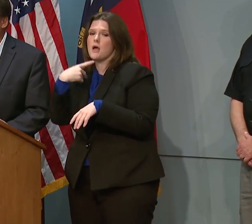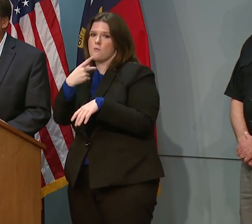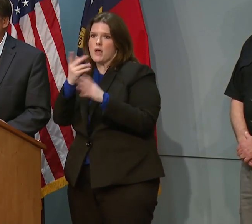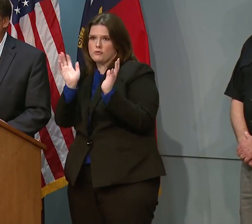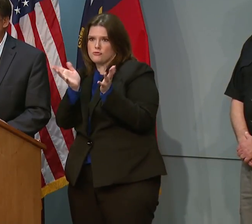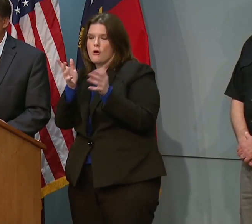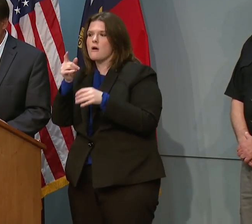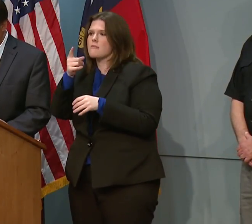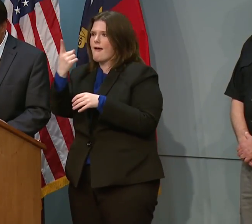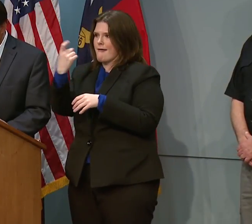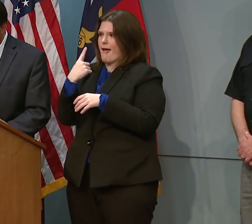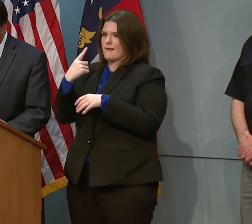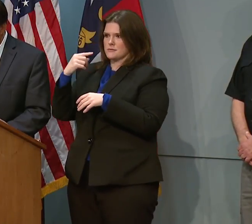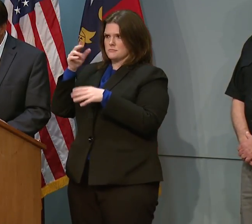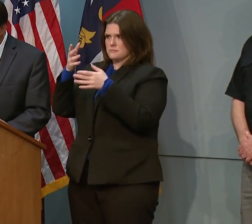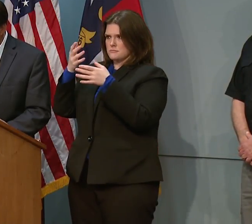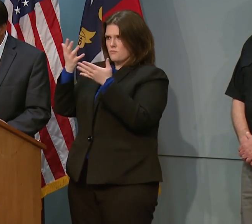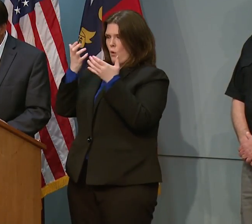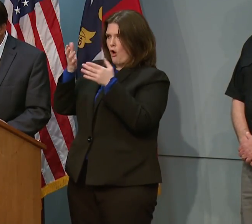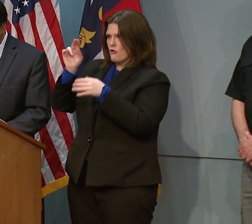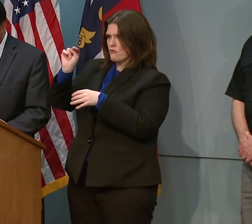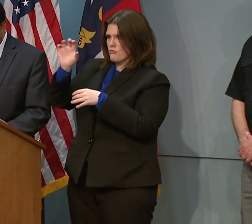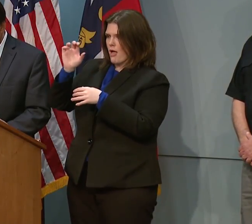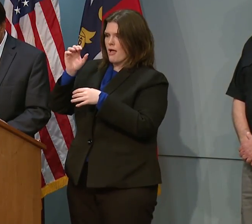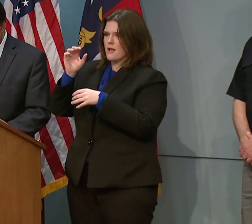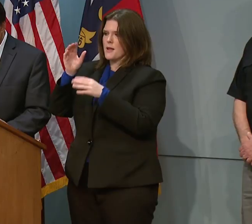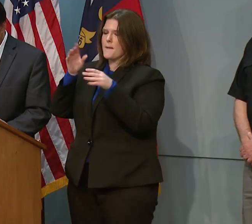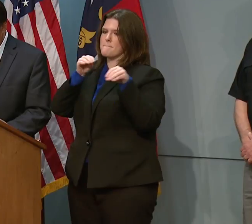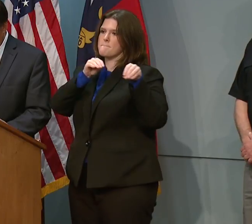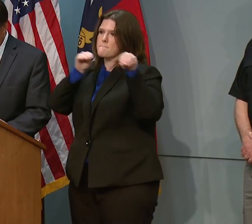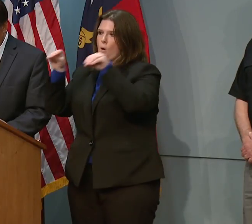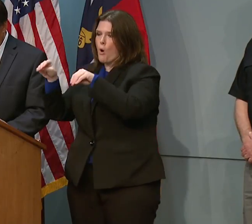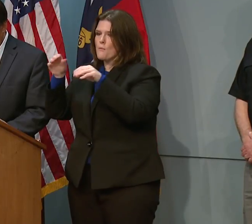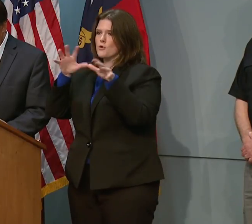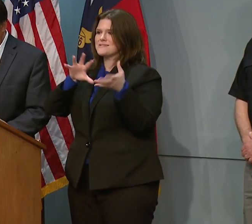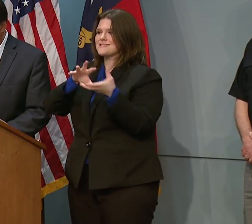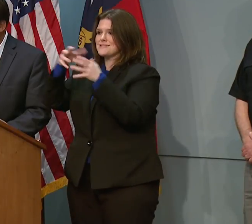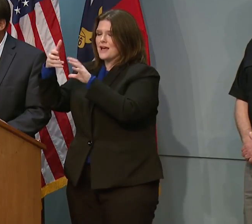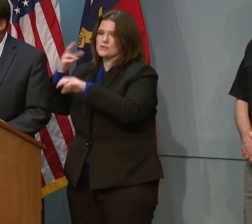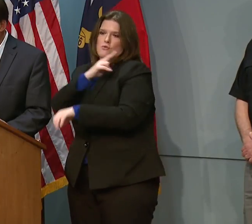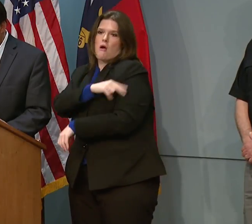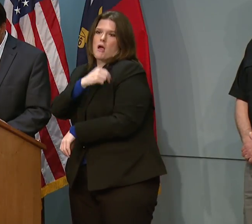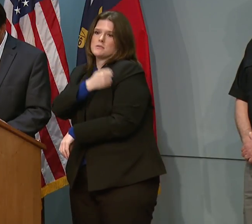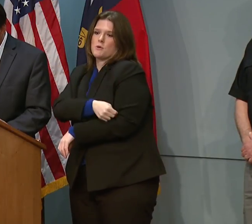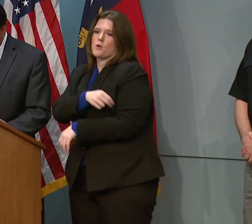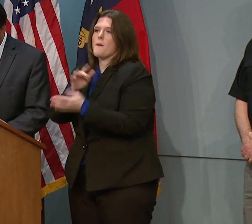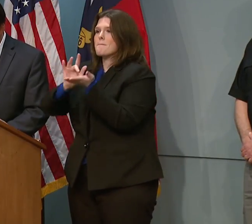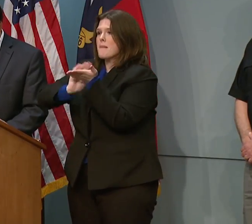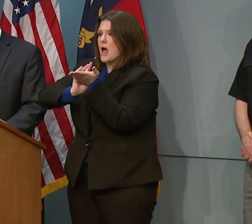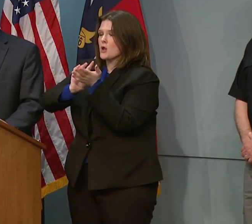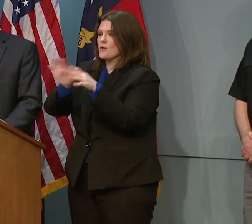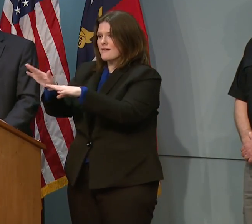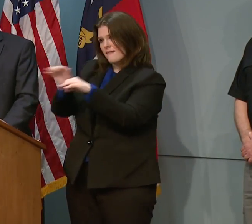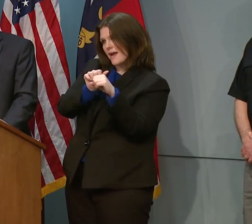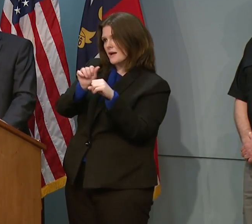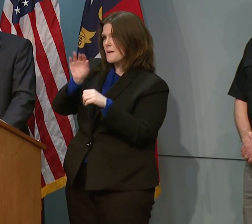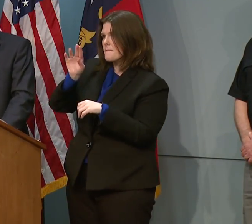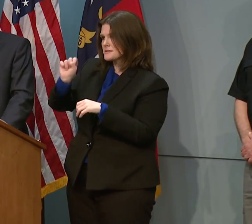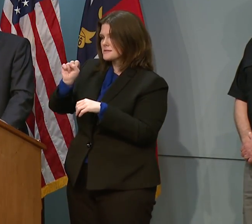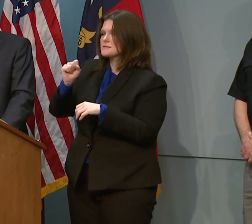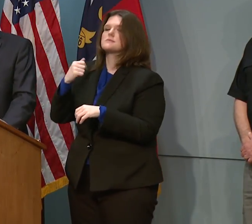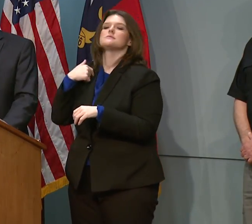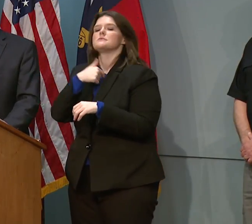actually requested from North Carolina our mobile disaster hospital as medical evac buses and as we can